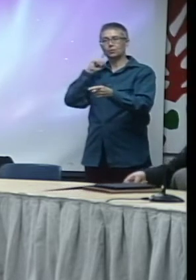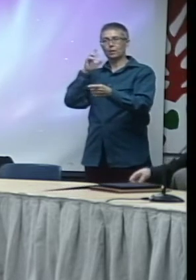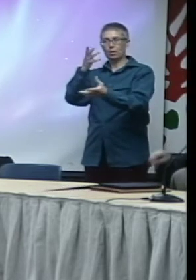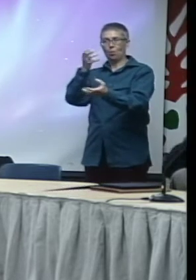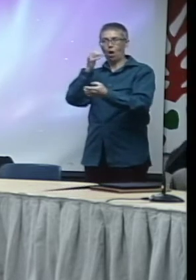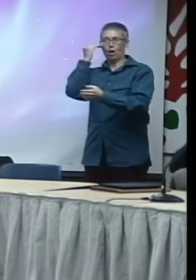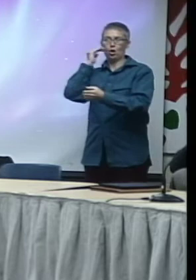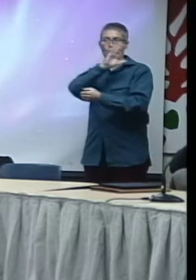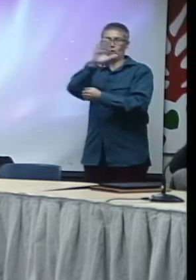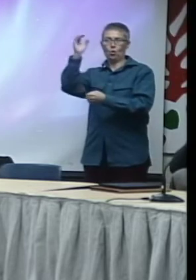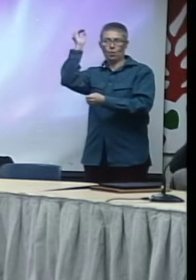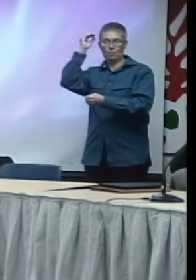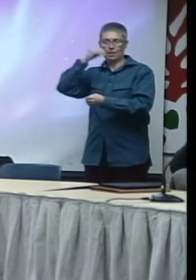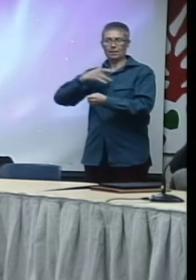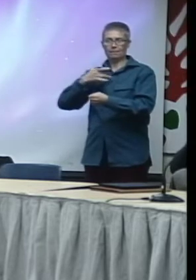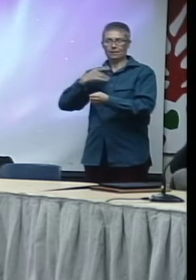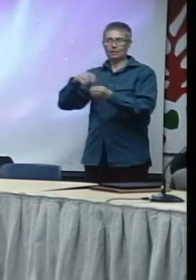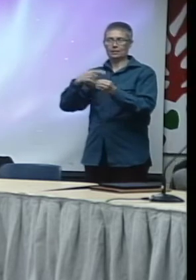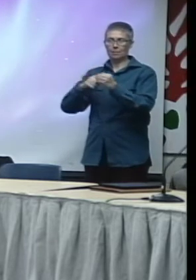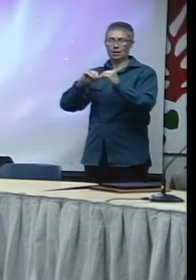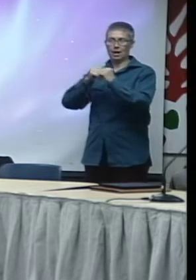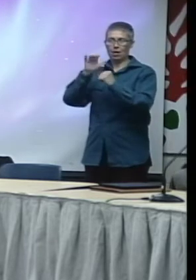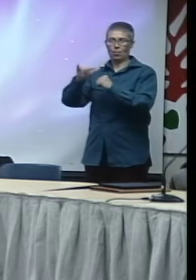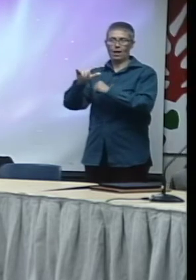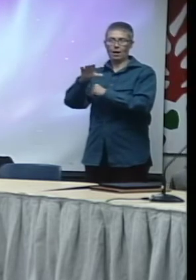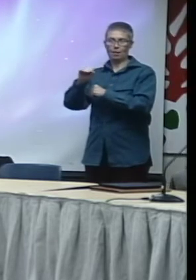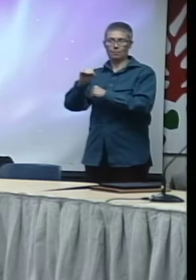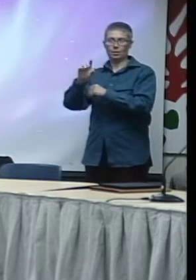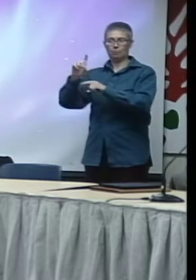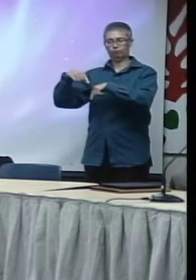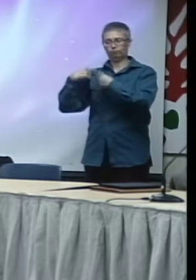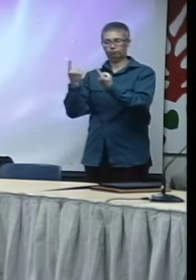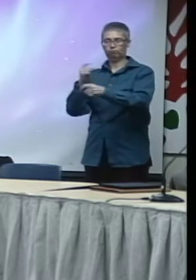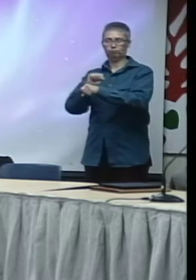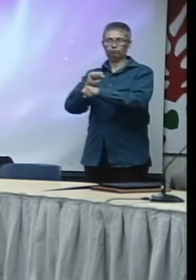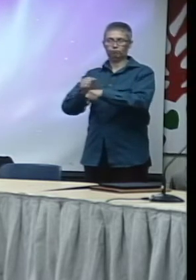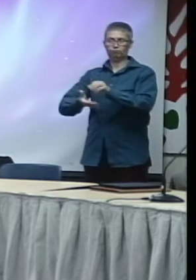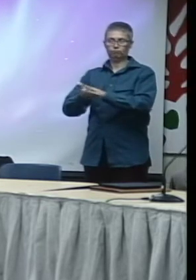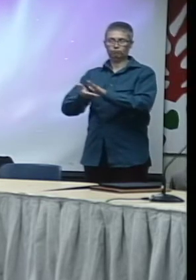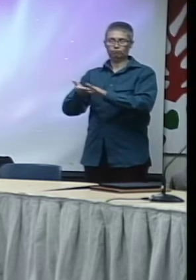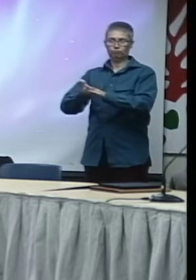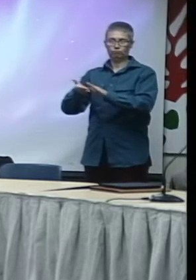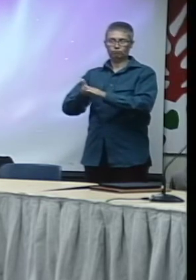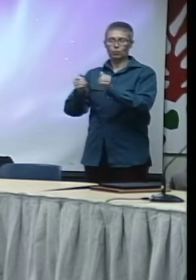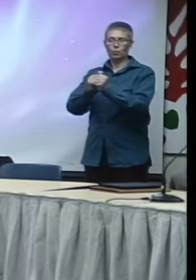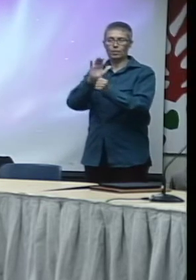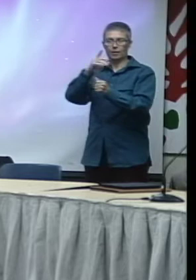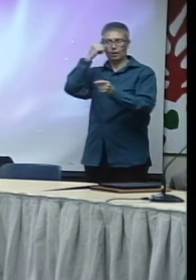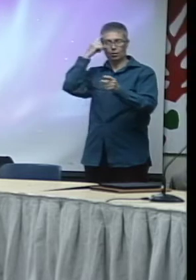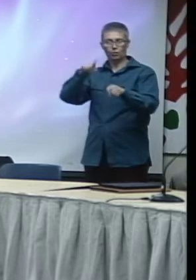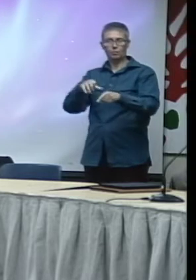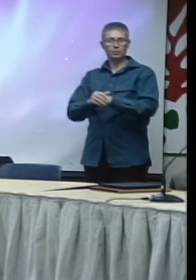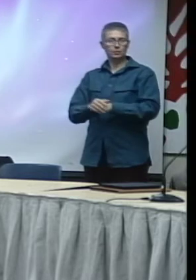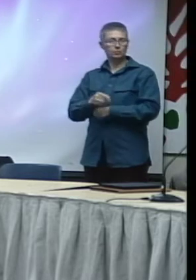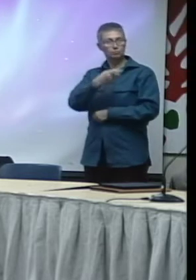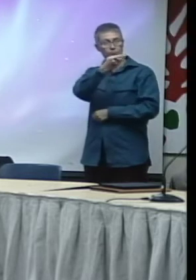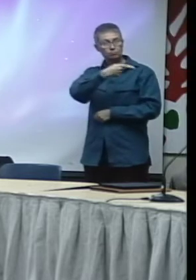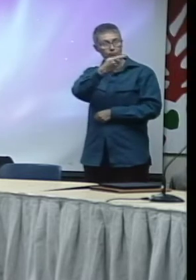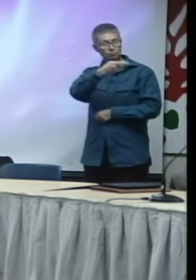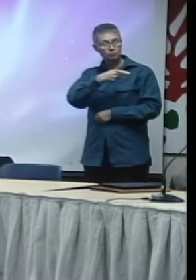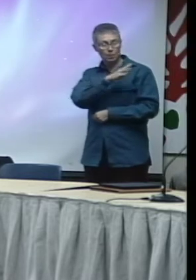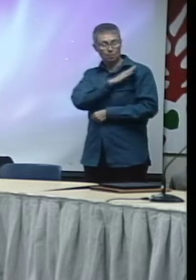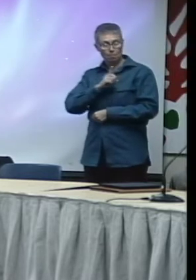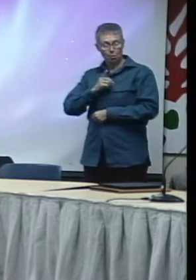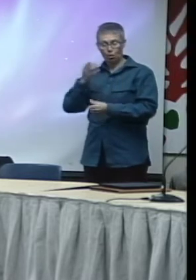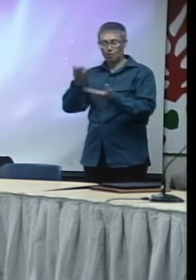and Comcast's past and current performance. Members of the cable board may also have questions or